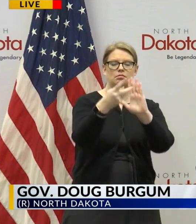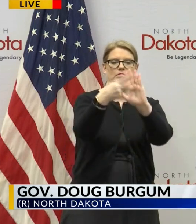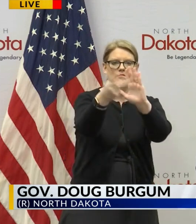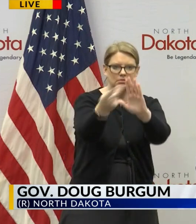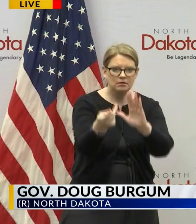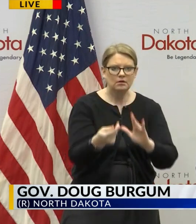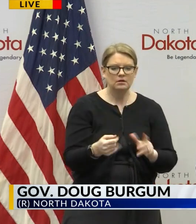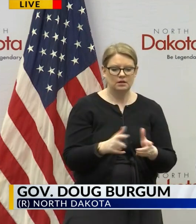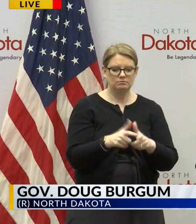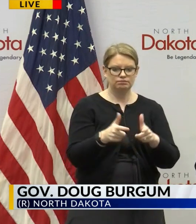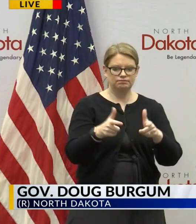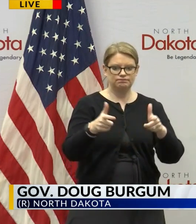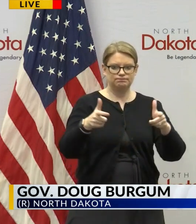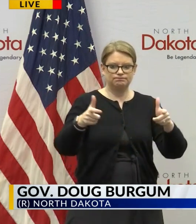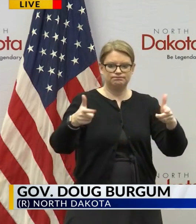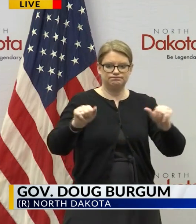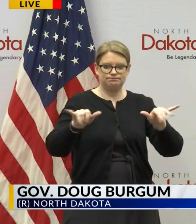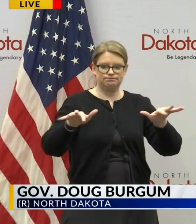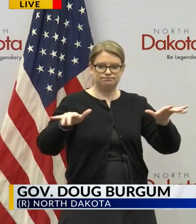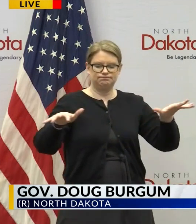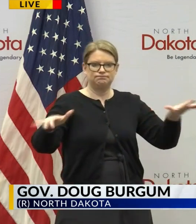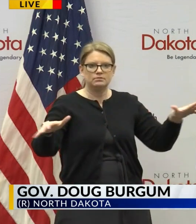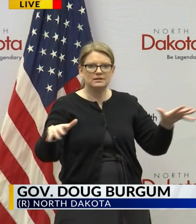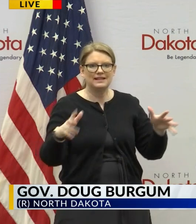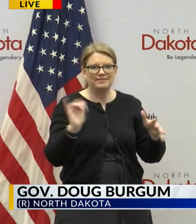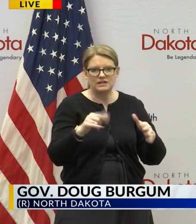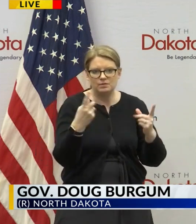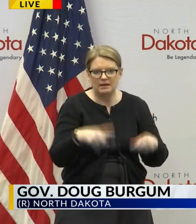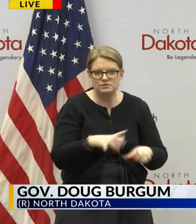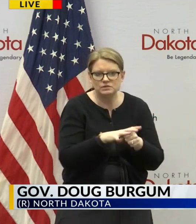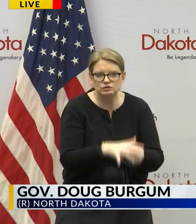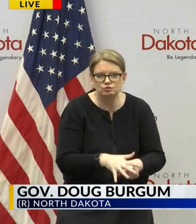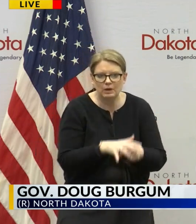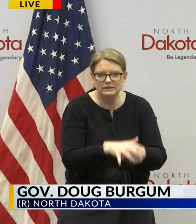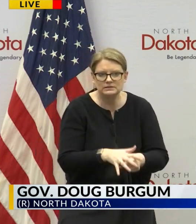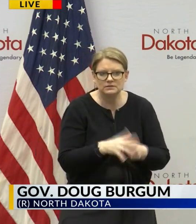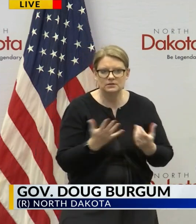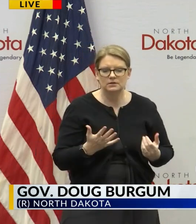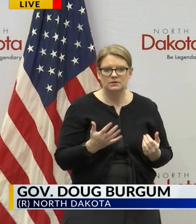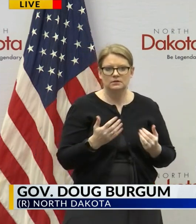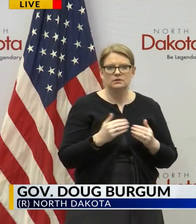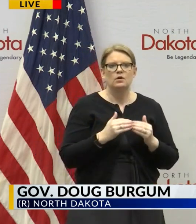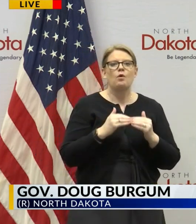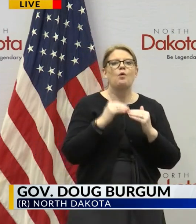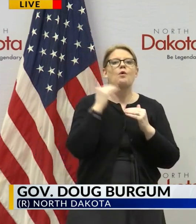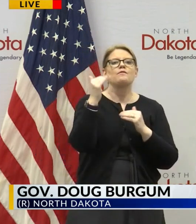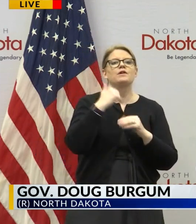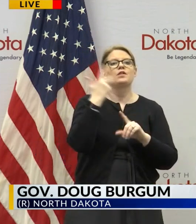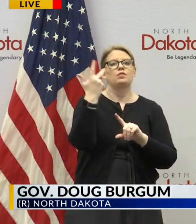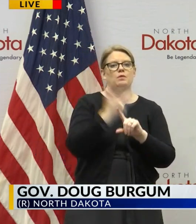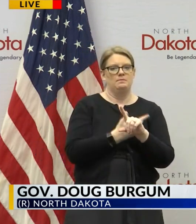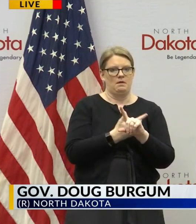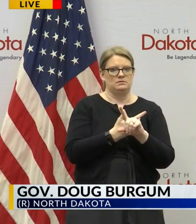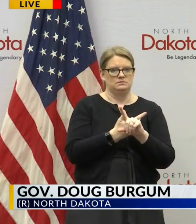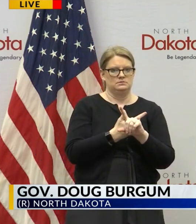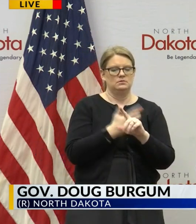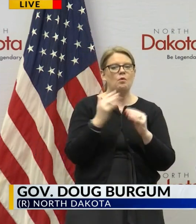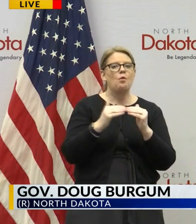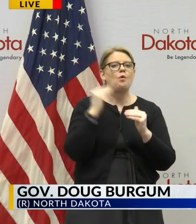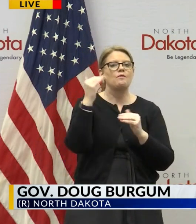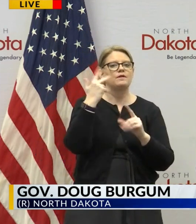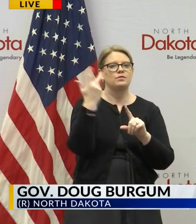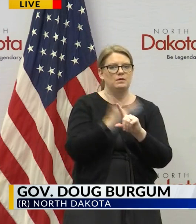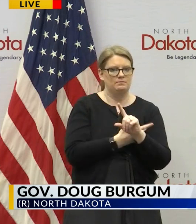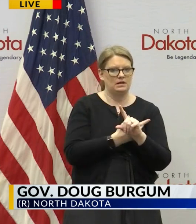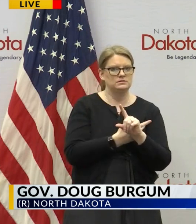that's when things get really stressed it took over three months for the world to experience a hundred